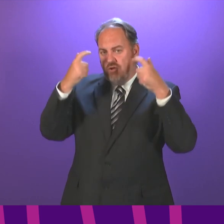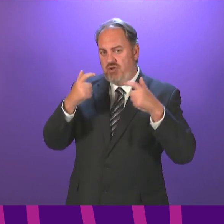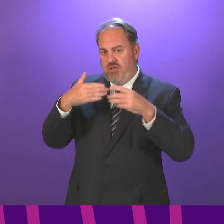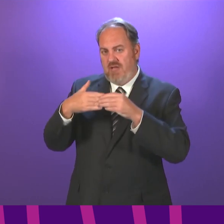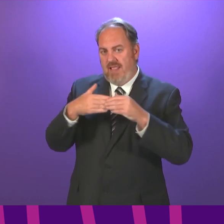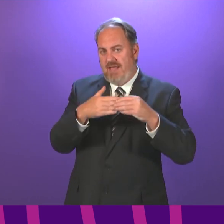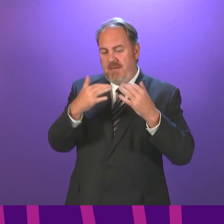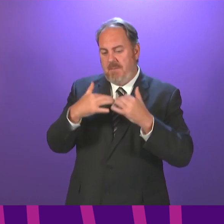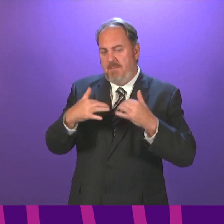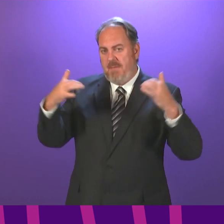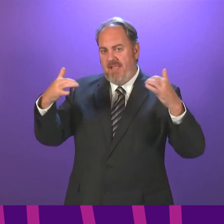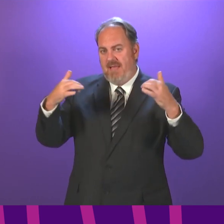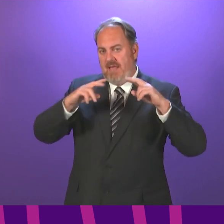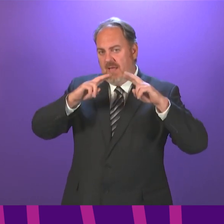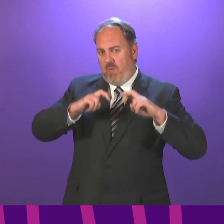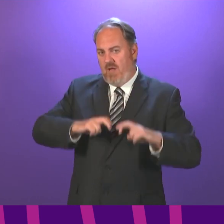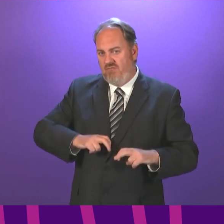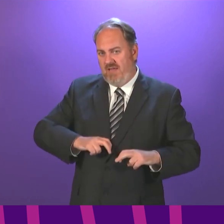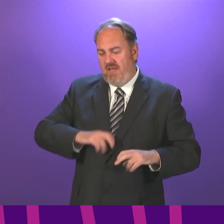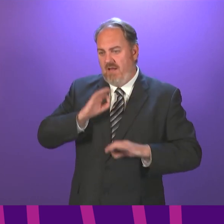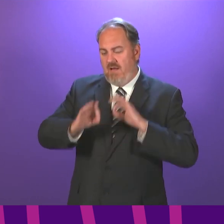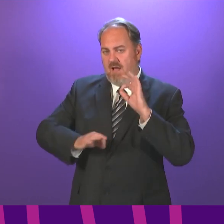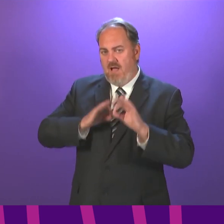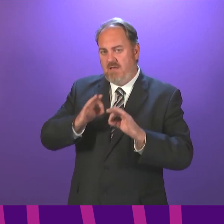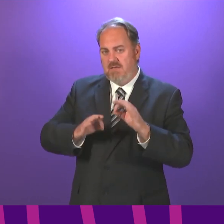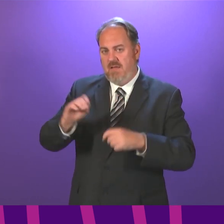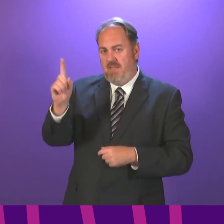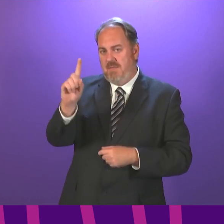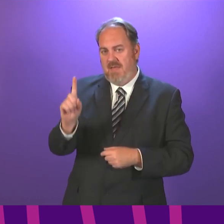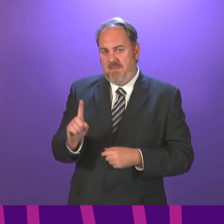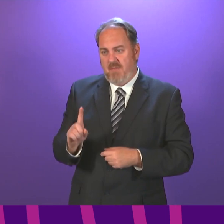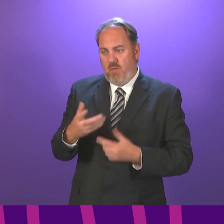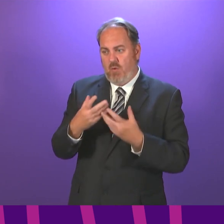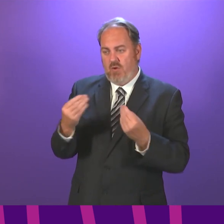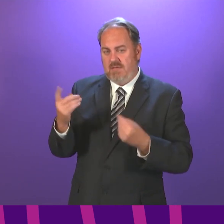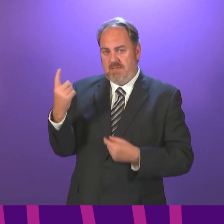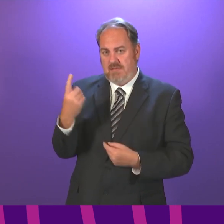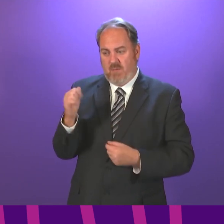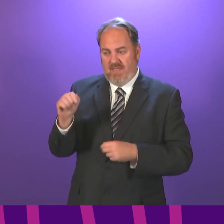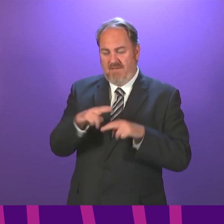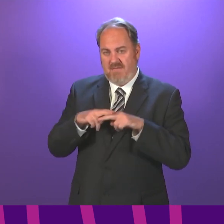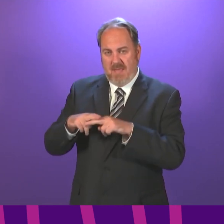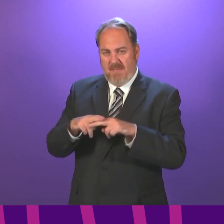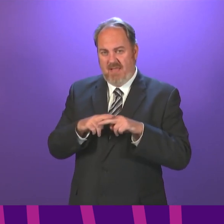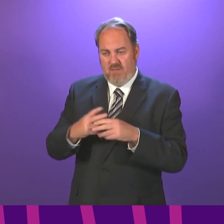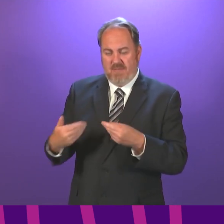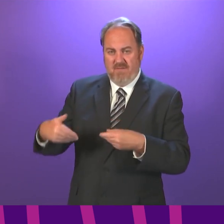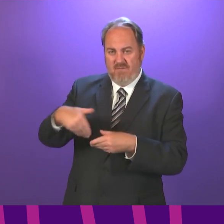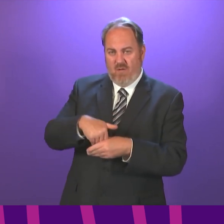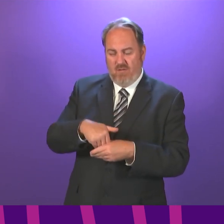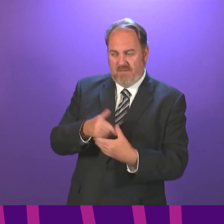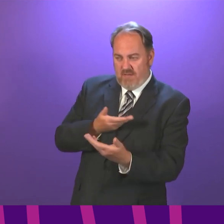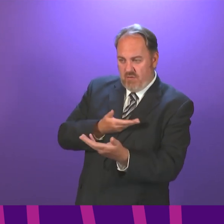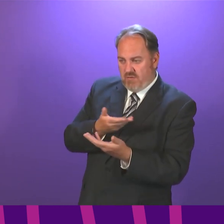relatives of the deceased consulted on the terms of reference. I know that you did answer a question on this earlier on. can the First Minister